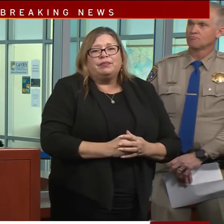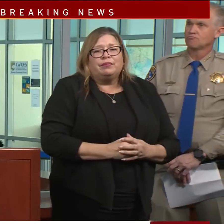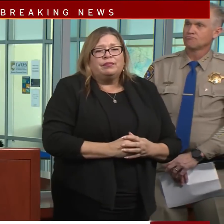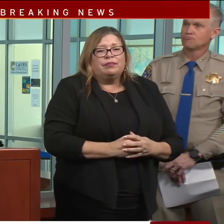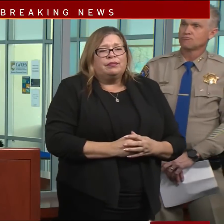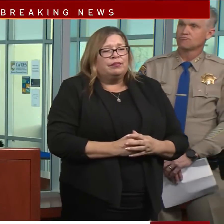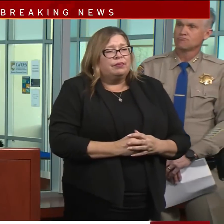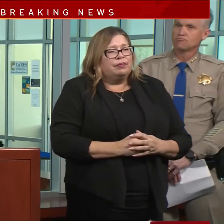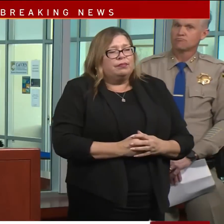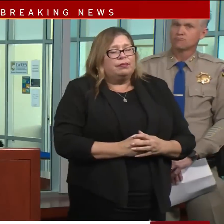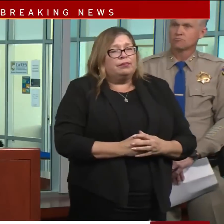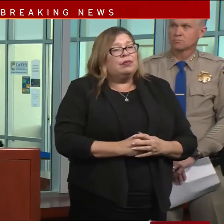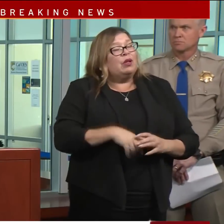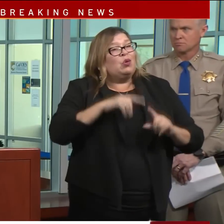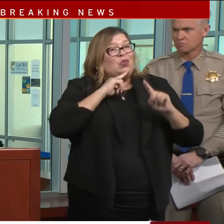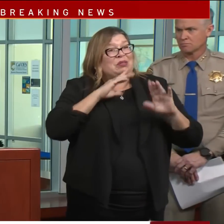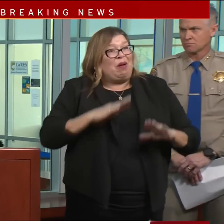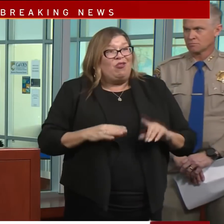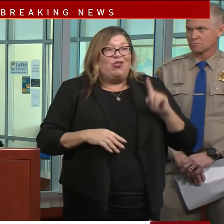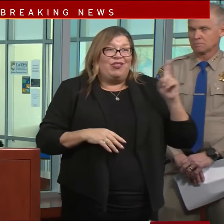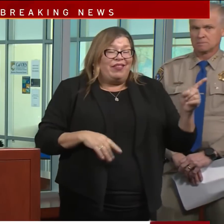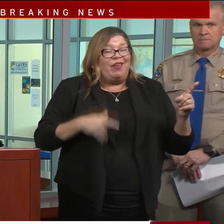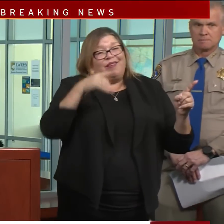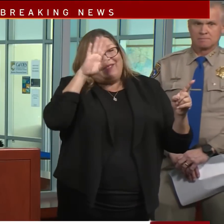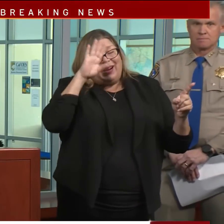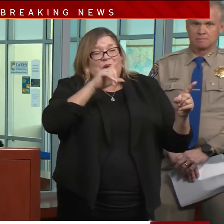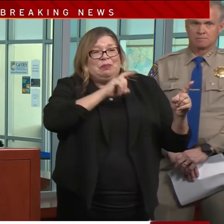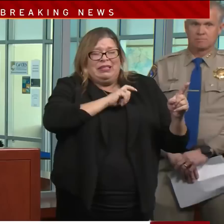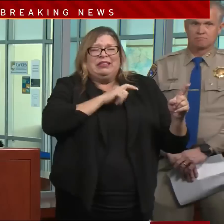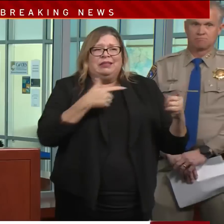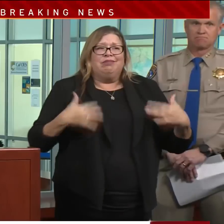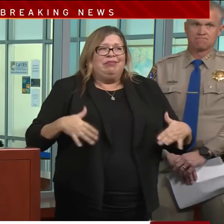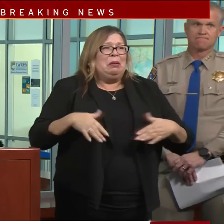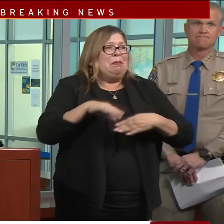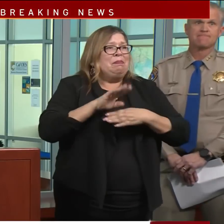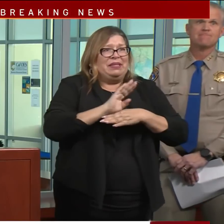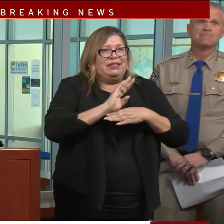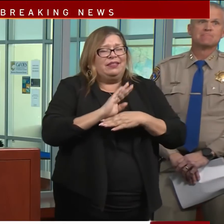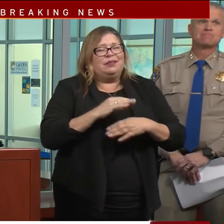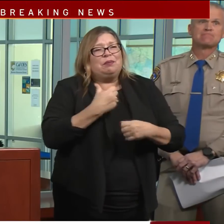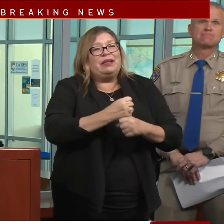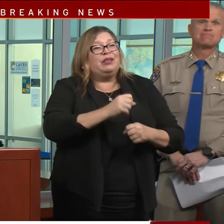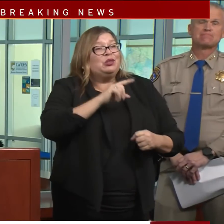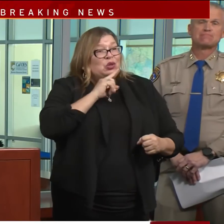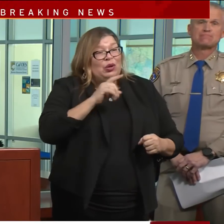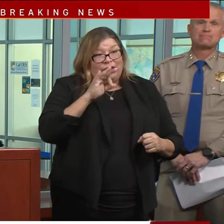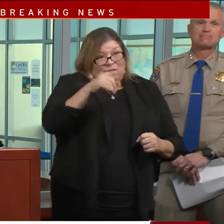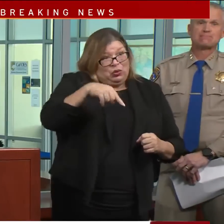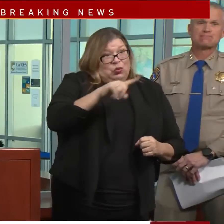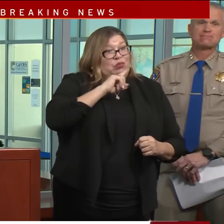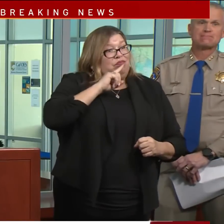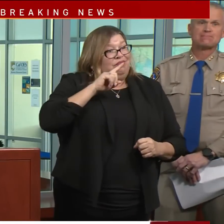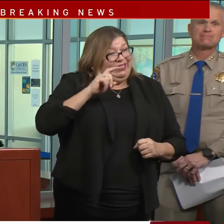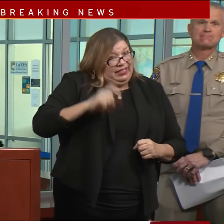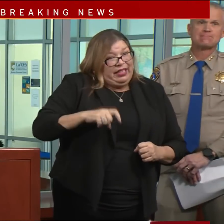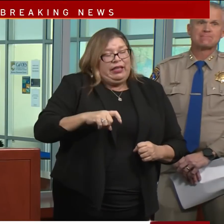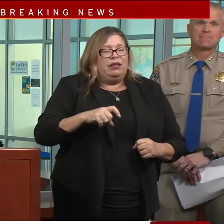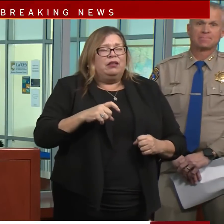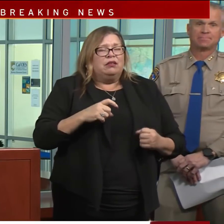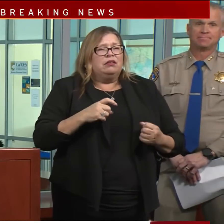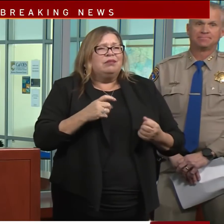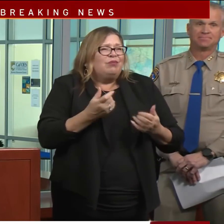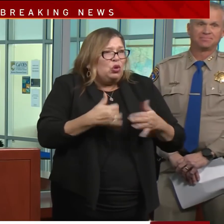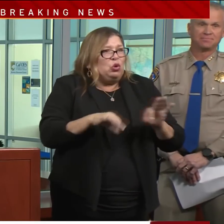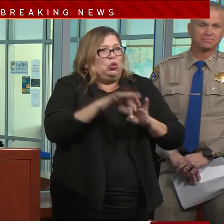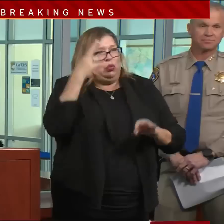responders up there are pretty busy. So, you know, make sure that if you need them, it's something that you need